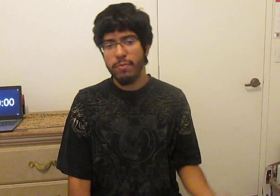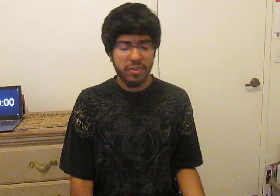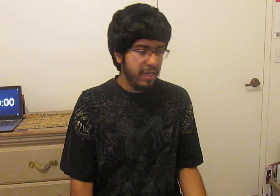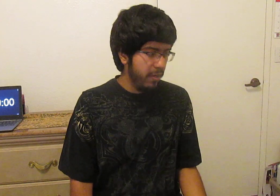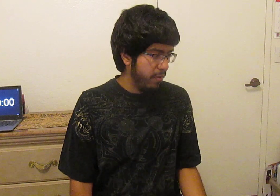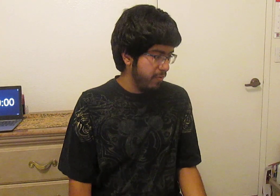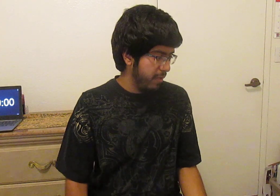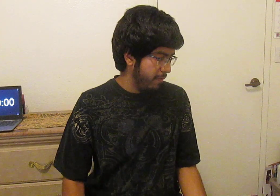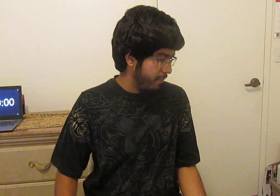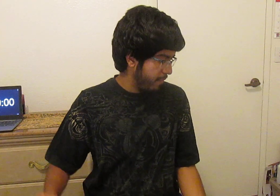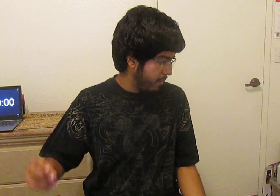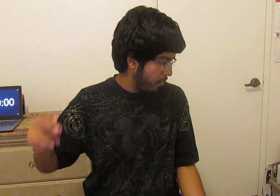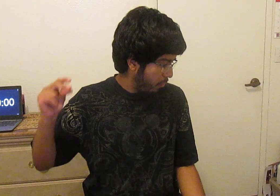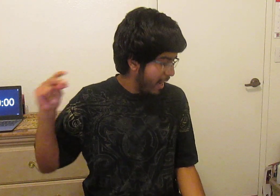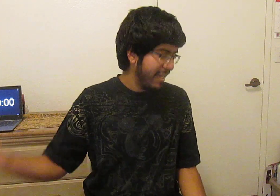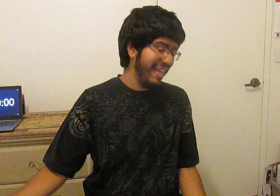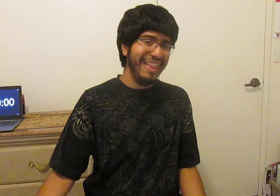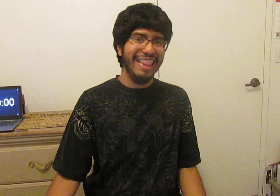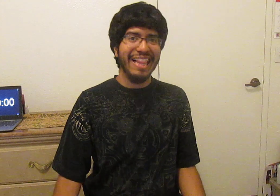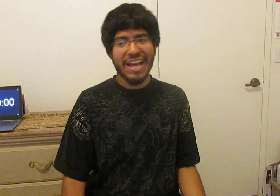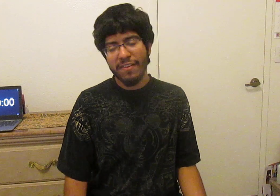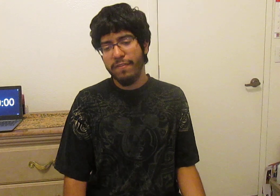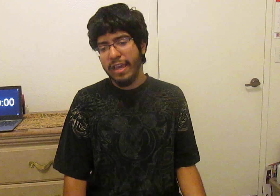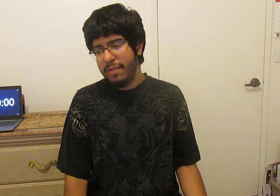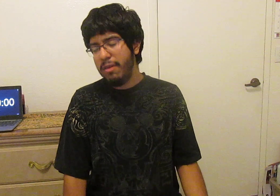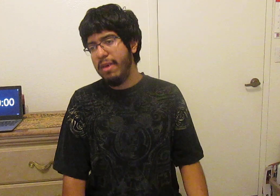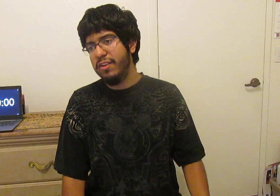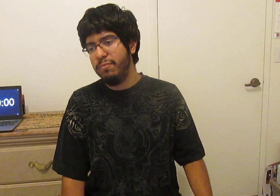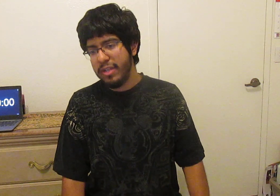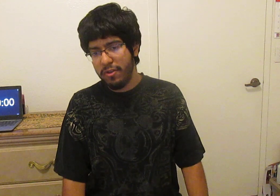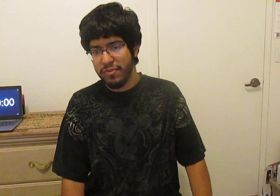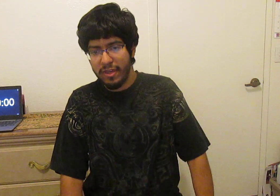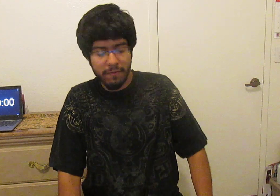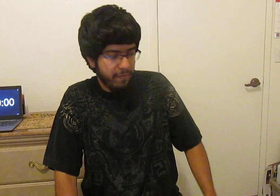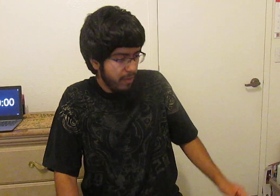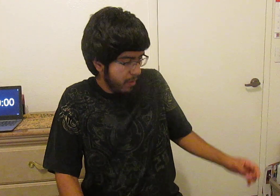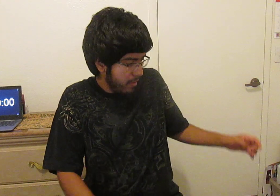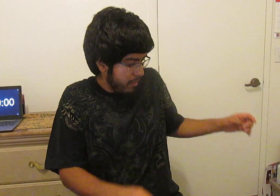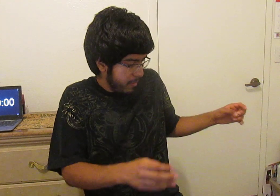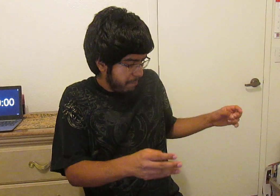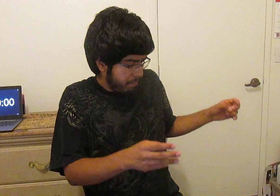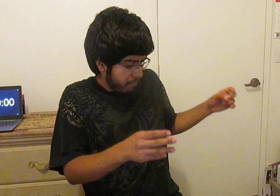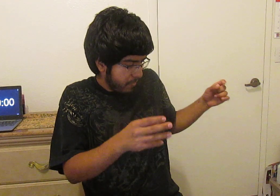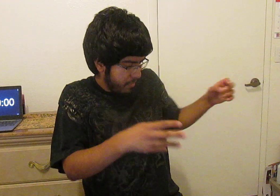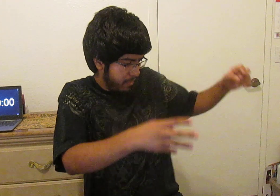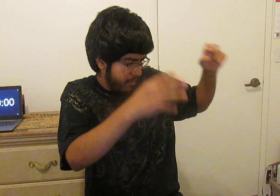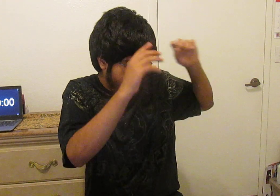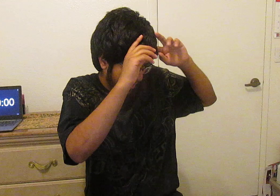channels they've wrecked a lot of anime mashup channels they've they even